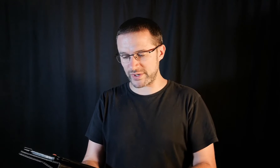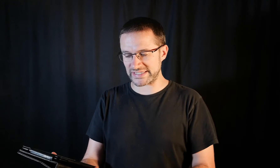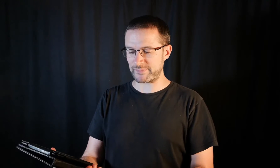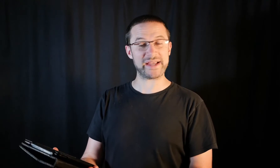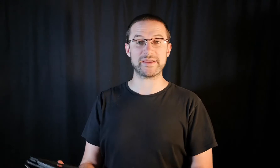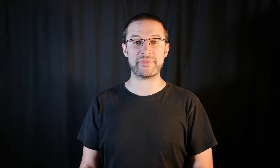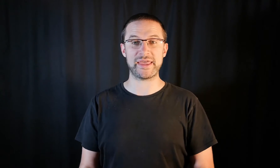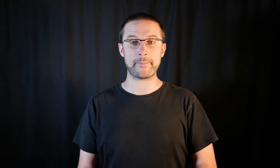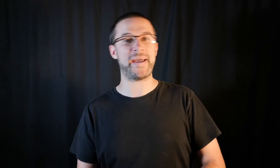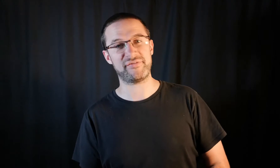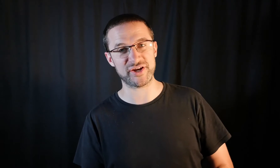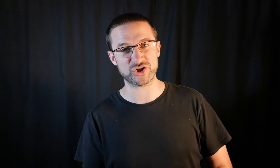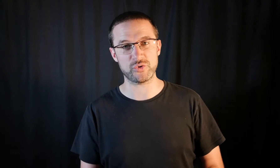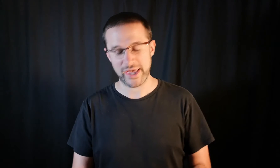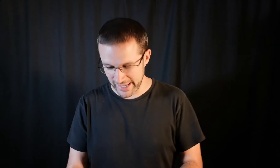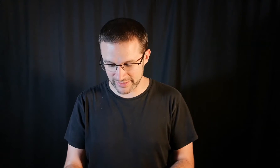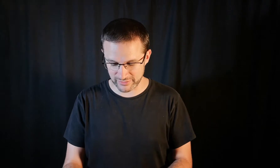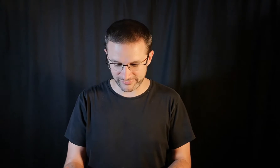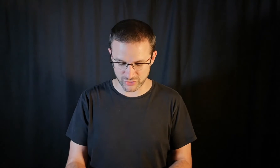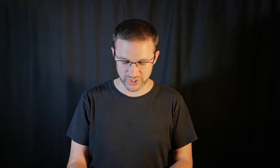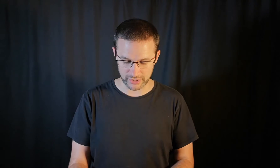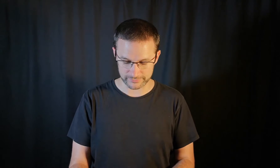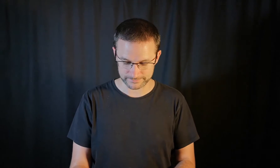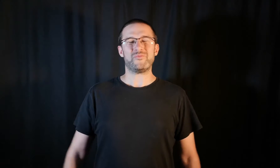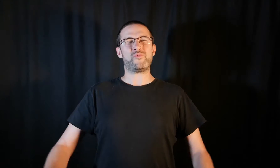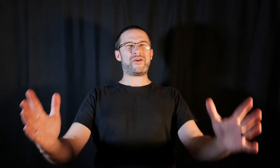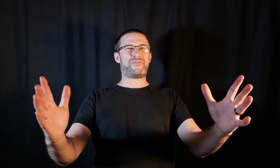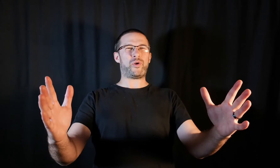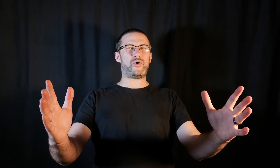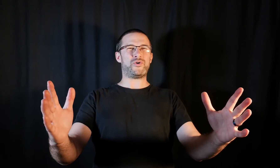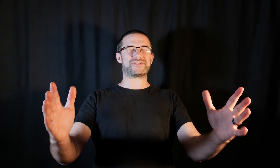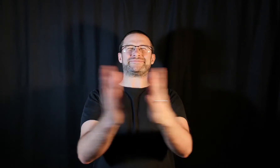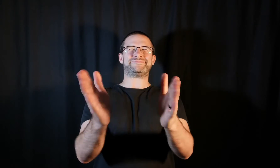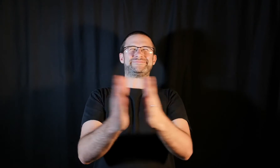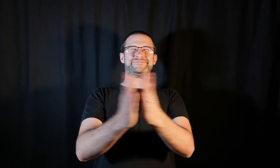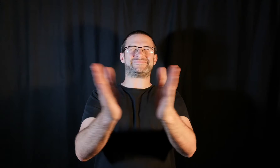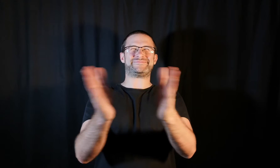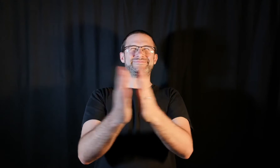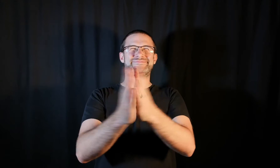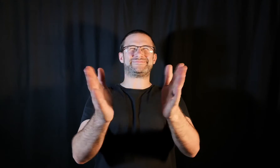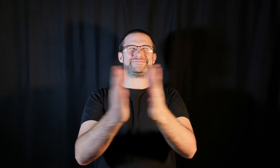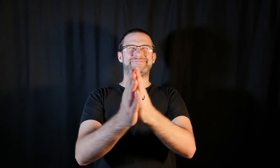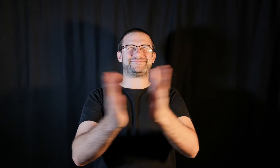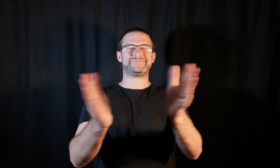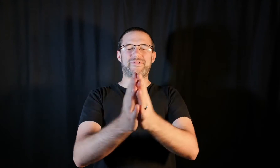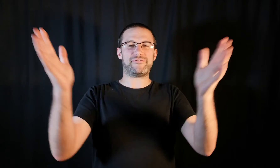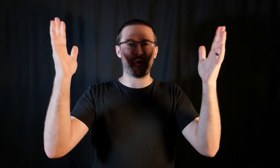expect something beneficial in the future. Round of applause for